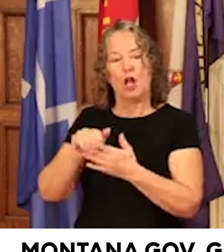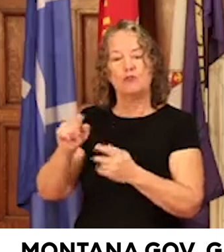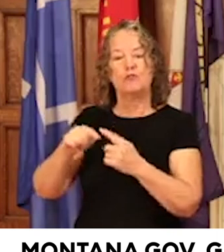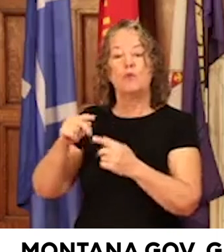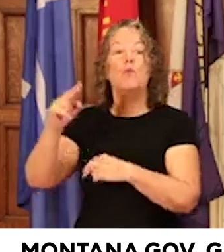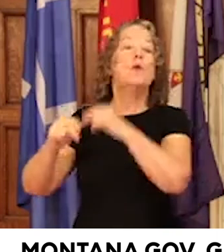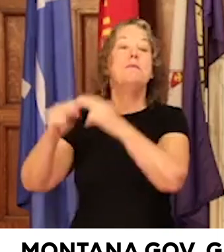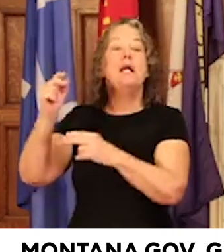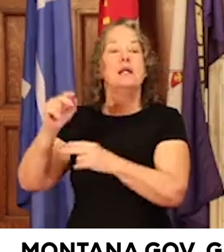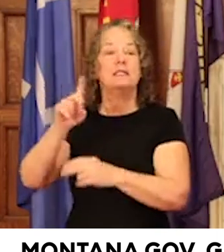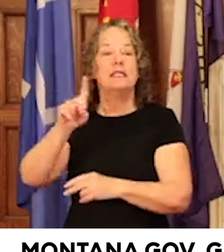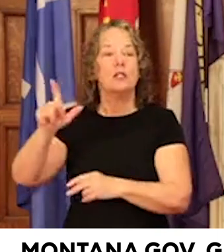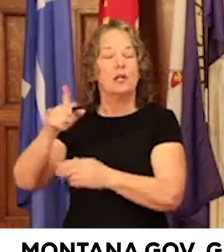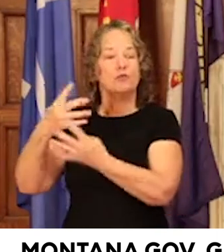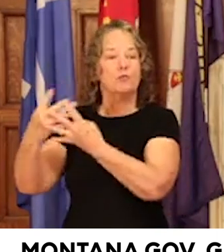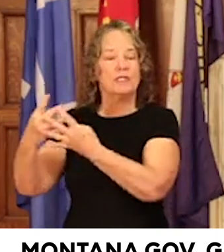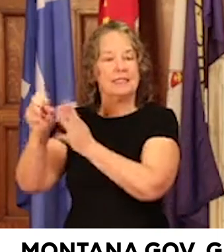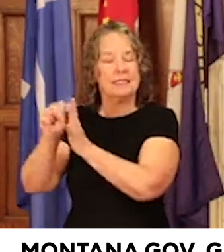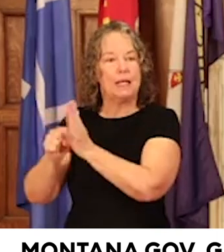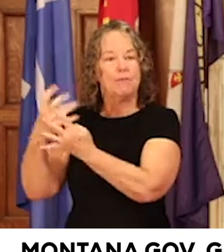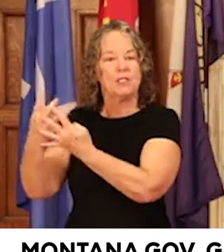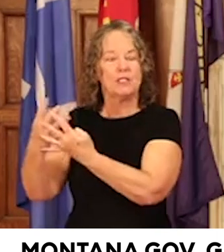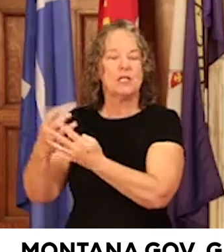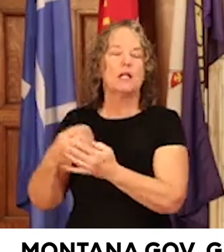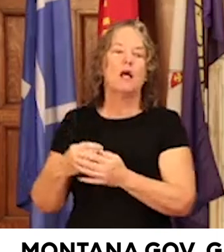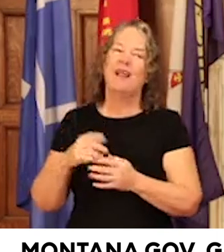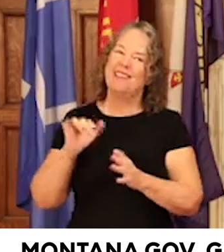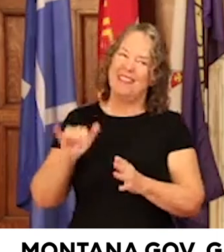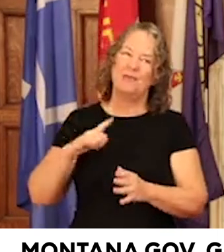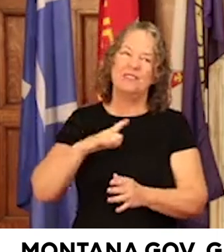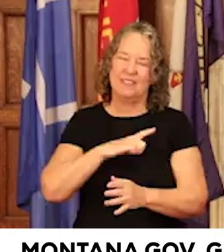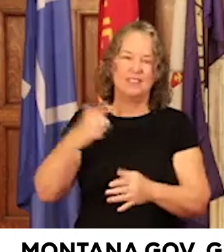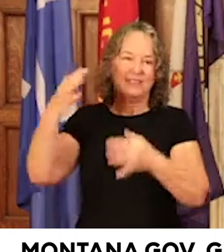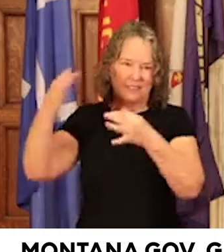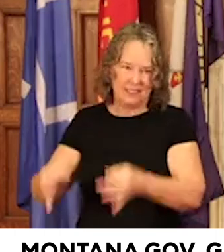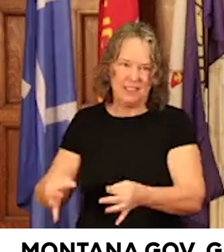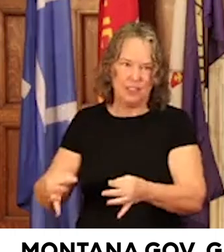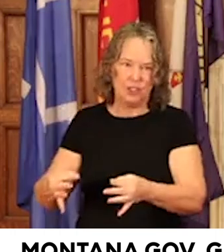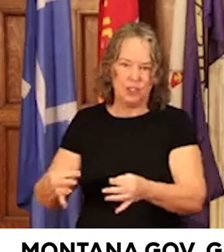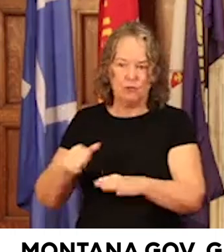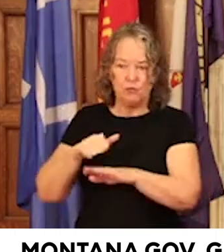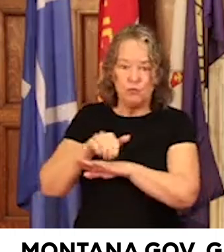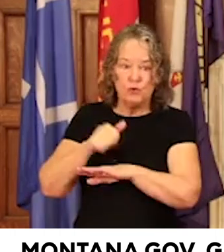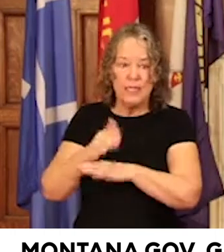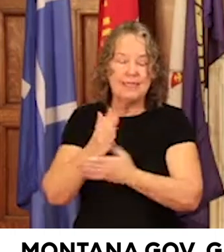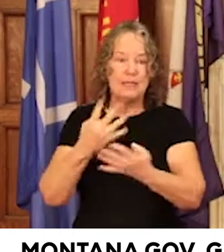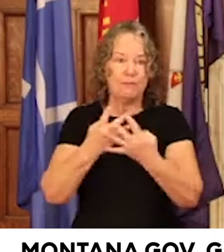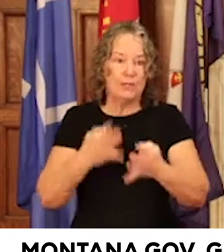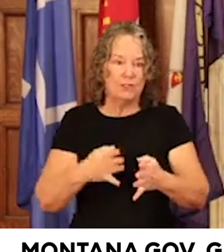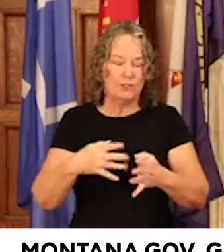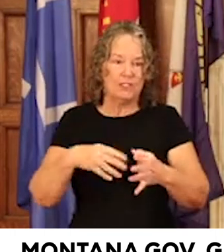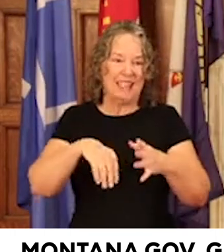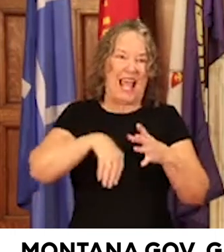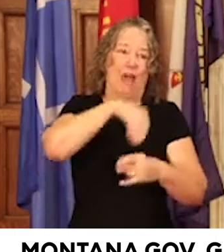have the capacity here in the state. Again, it was a legislative decision to send some prisoners out of state,